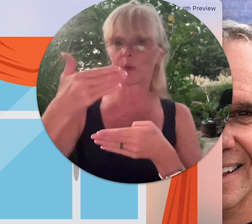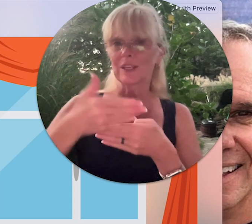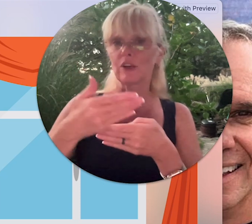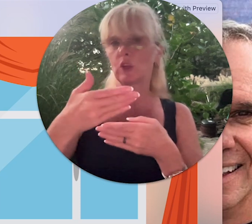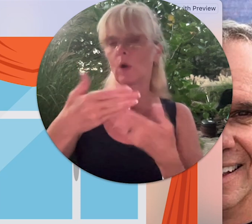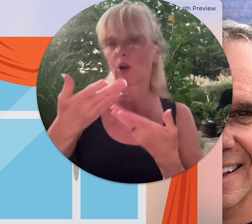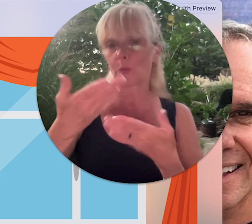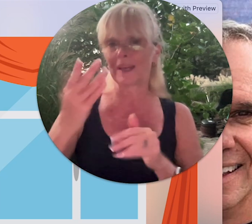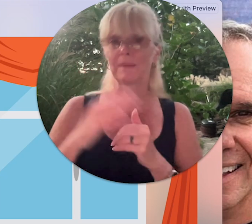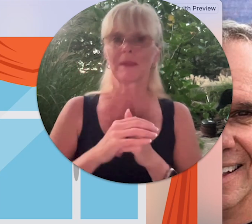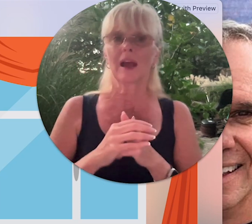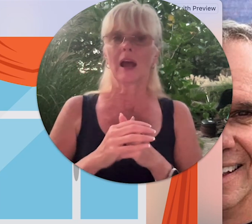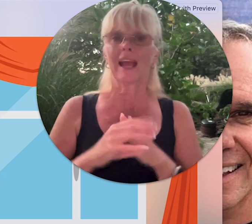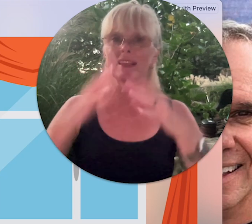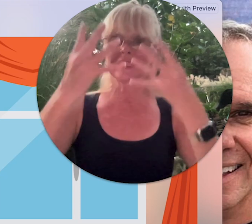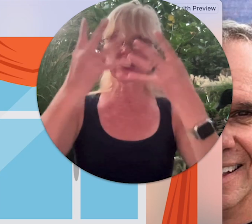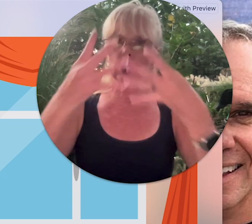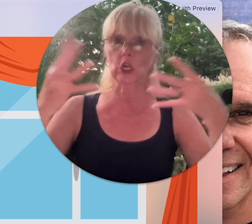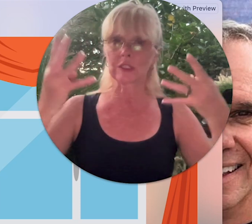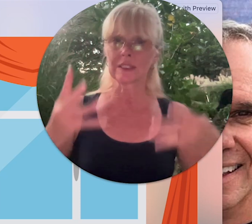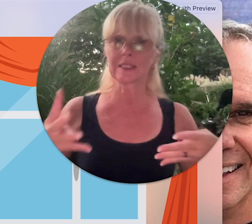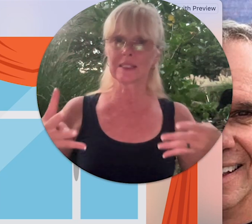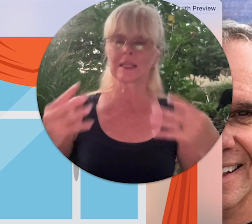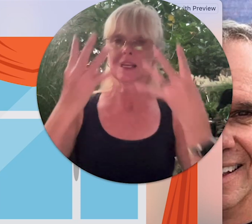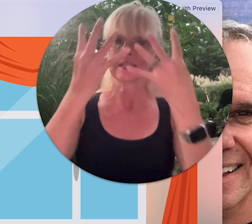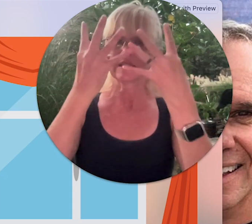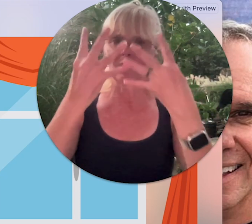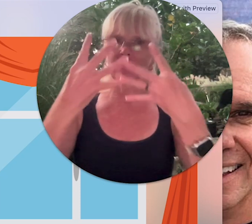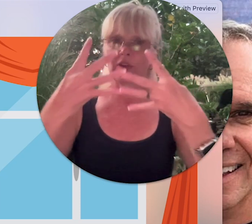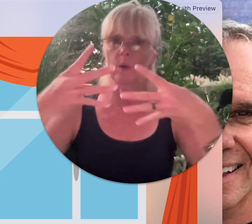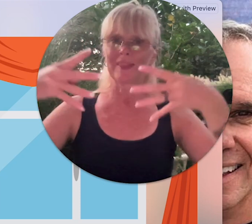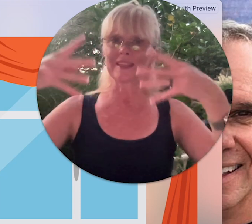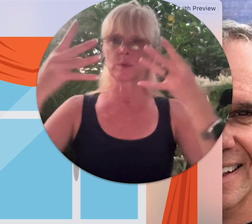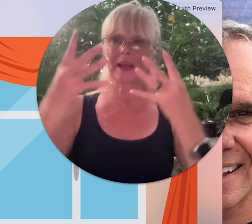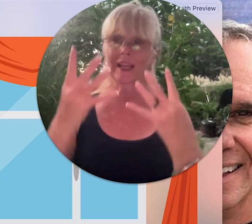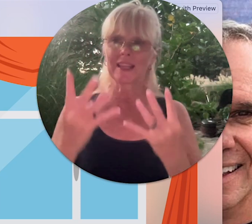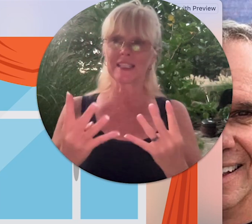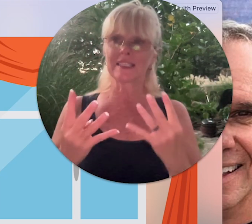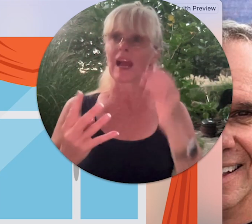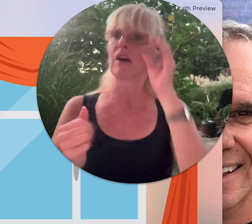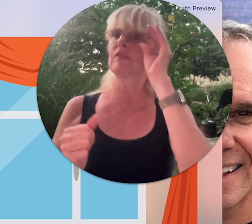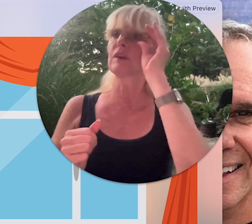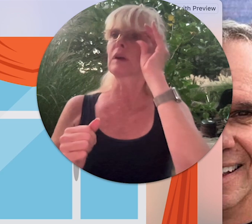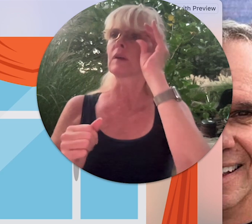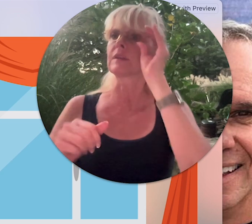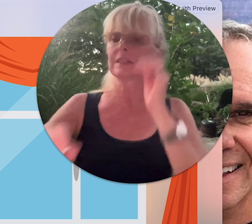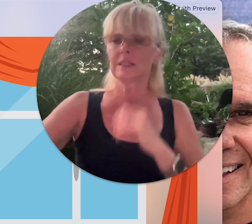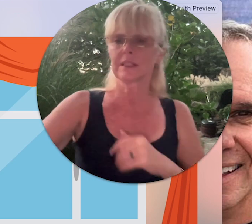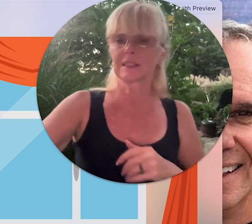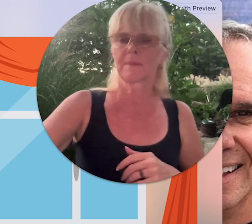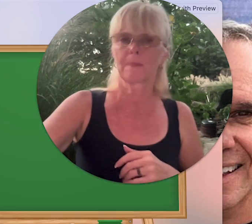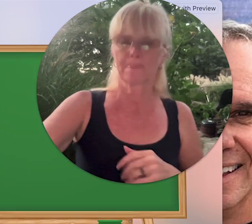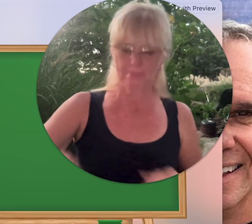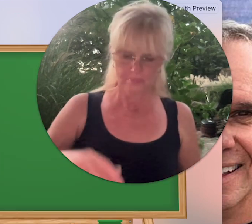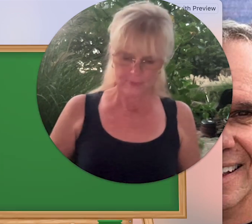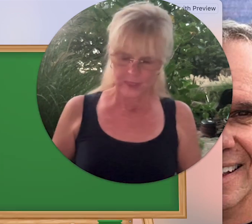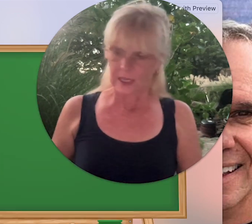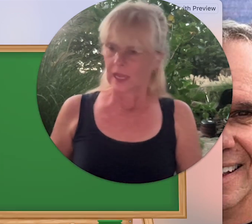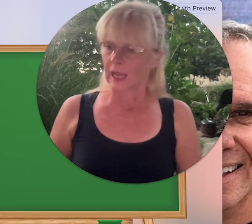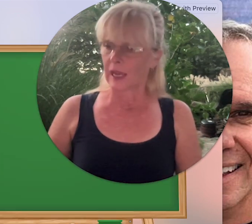window you are opening and this is curtains see we flow it this way and then down for curtains and